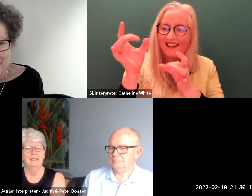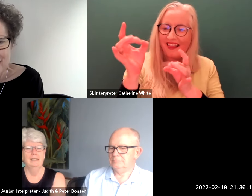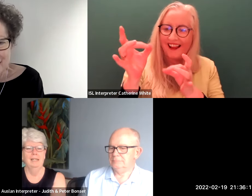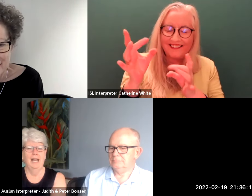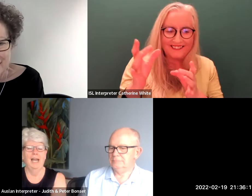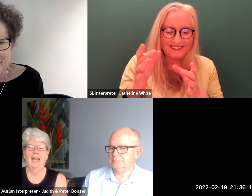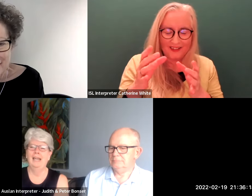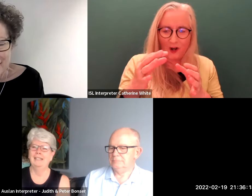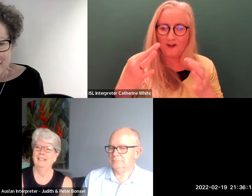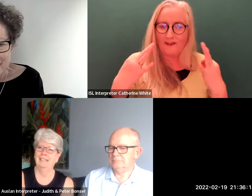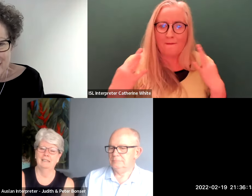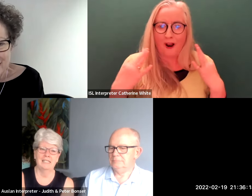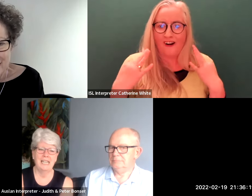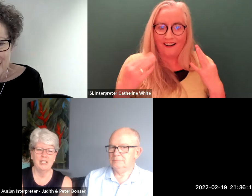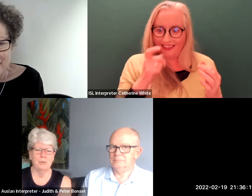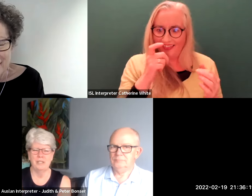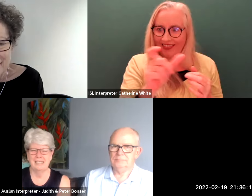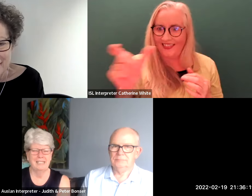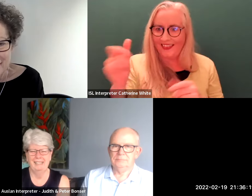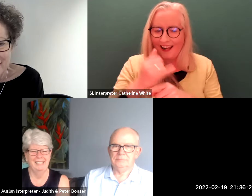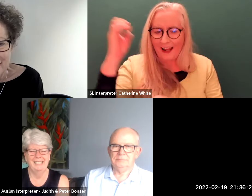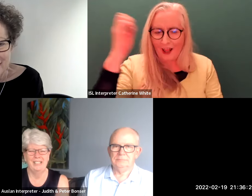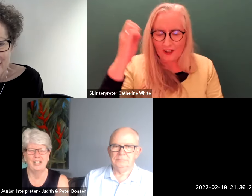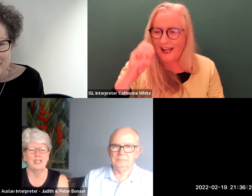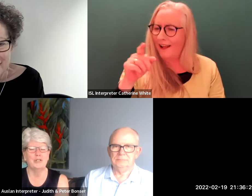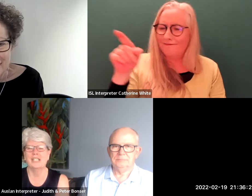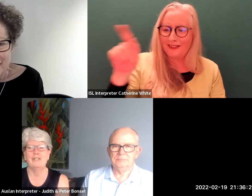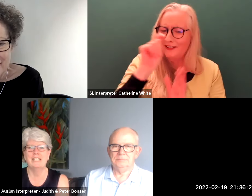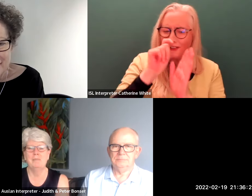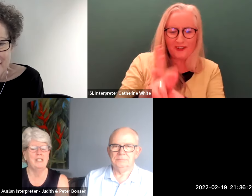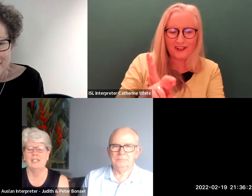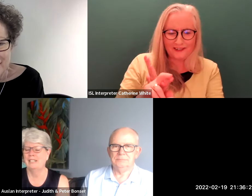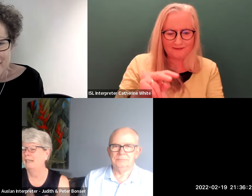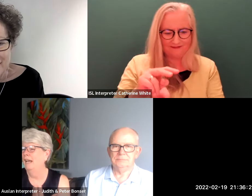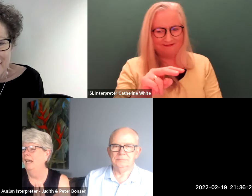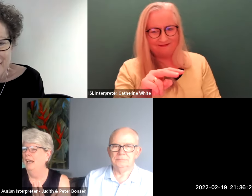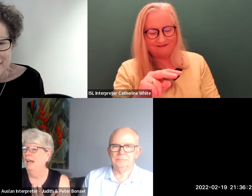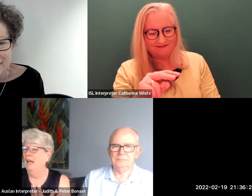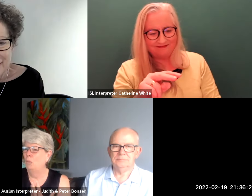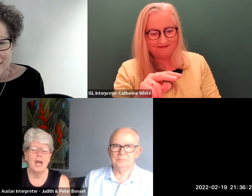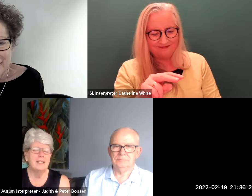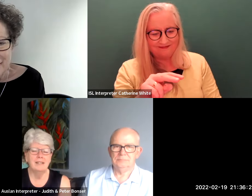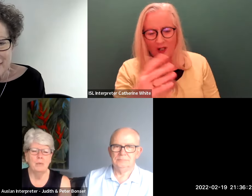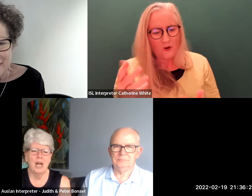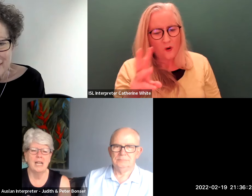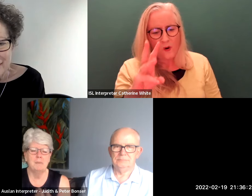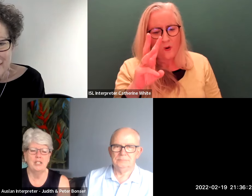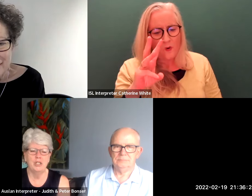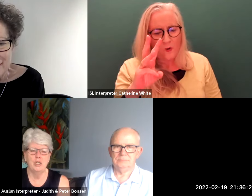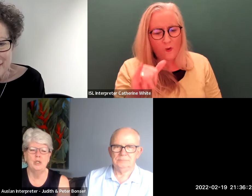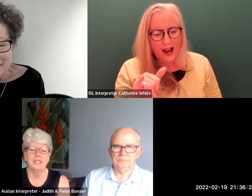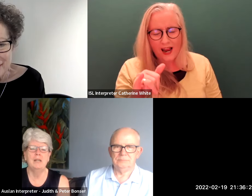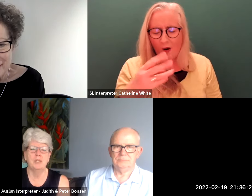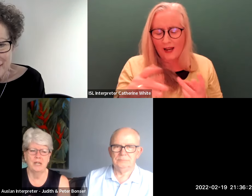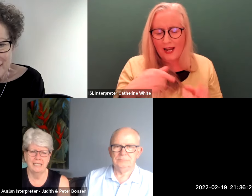and uh the teacher would she just took an interest in me she said why is it that when i speak